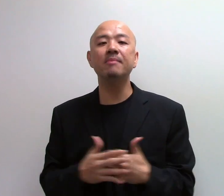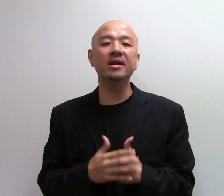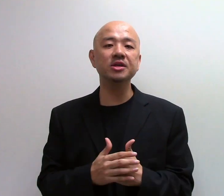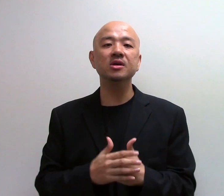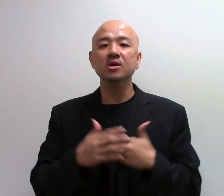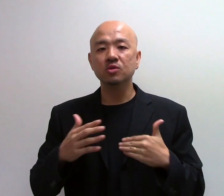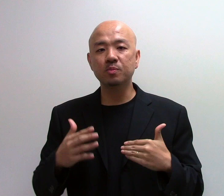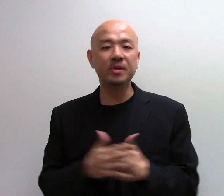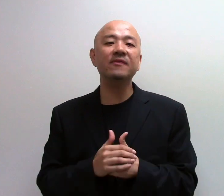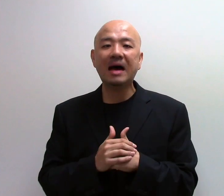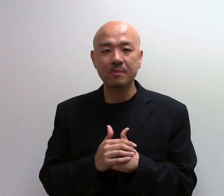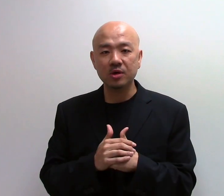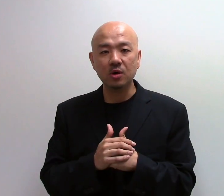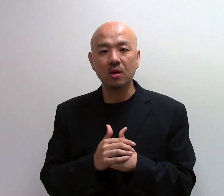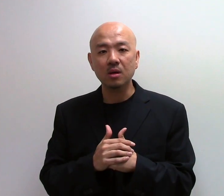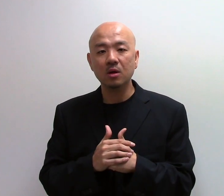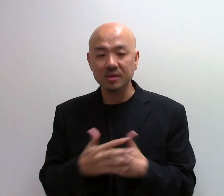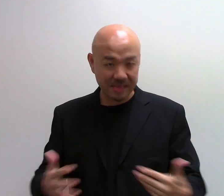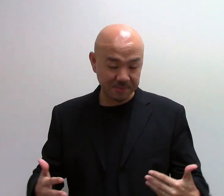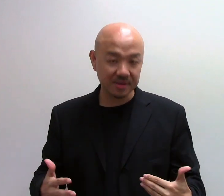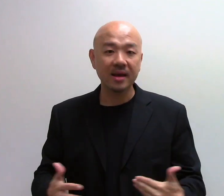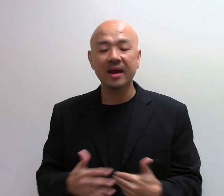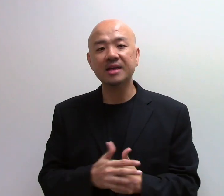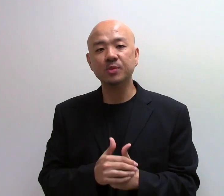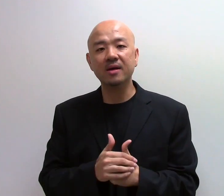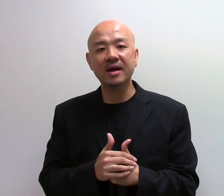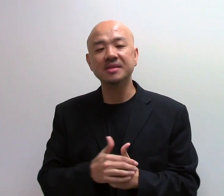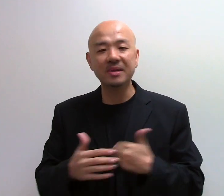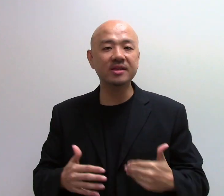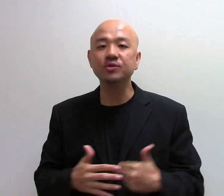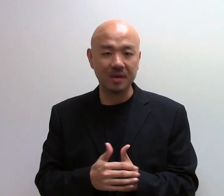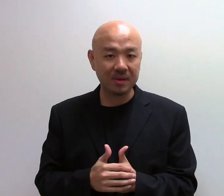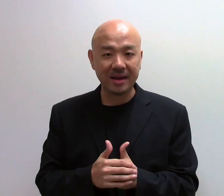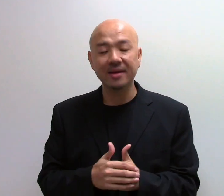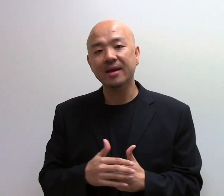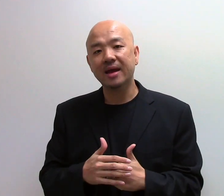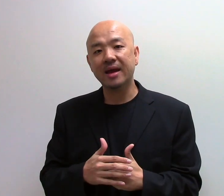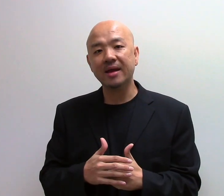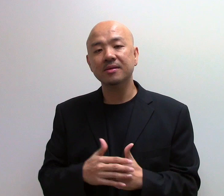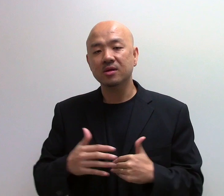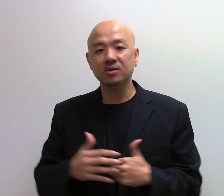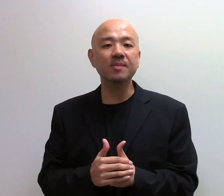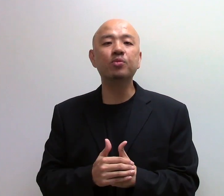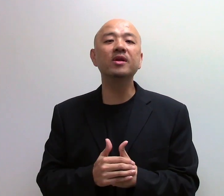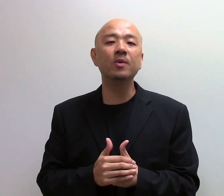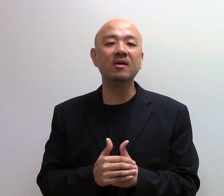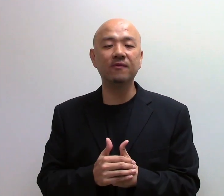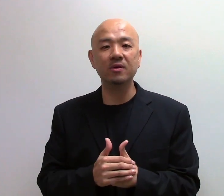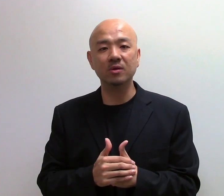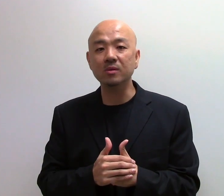I managed to beef up your concepts as well as the ability to apply. And you did pretty well for your O